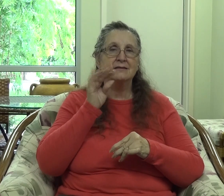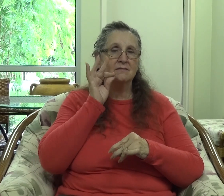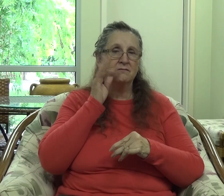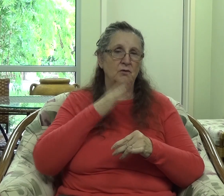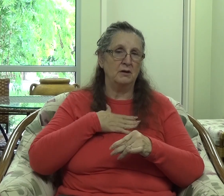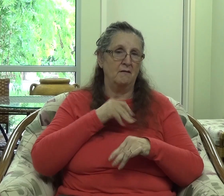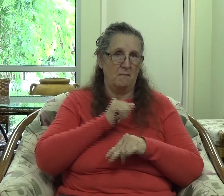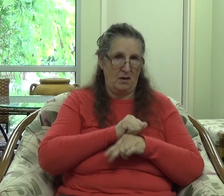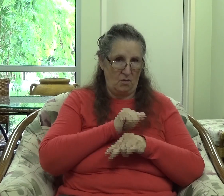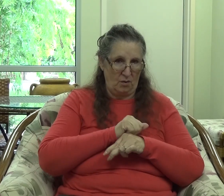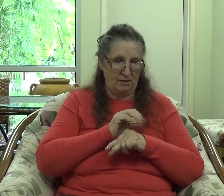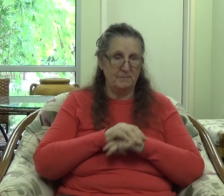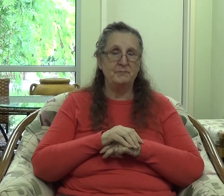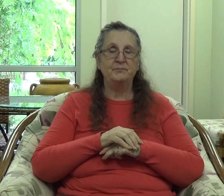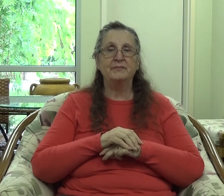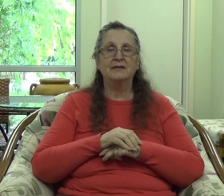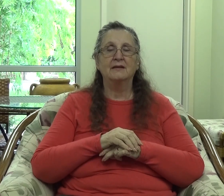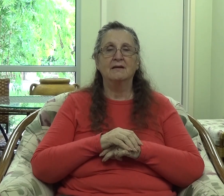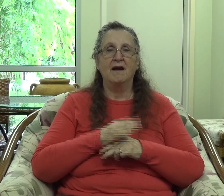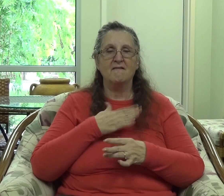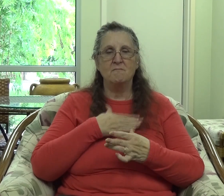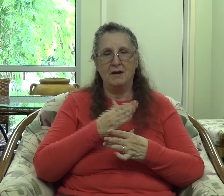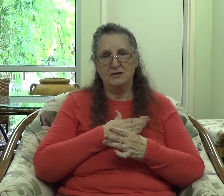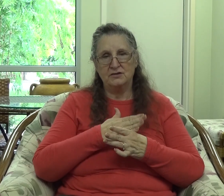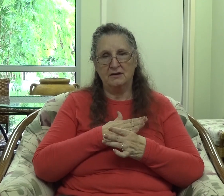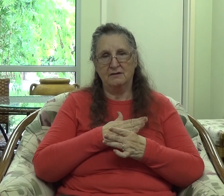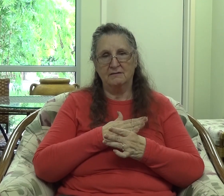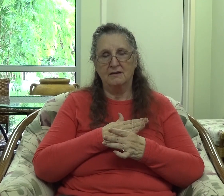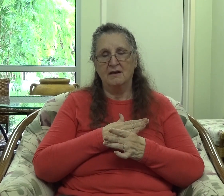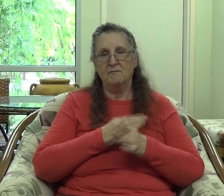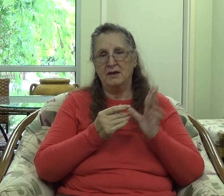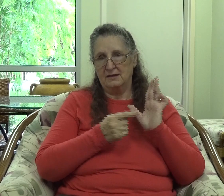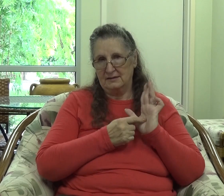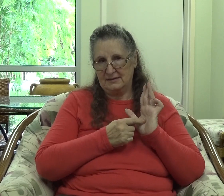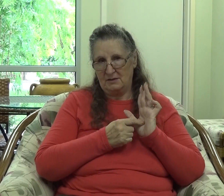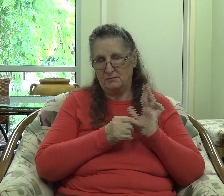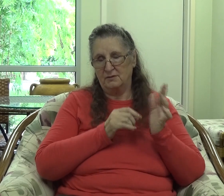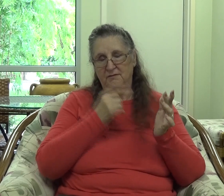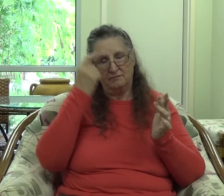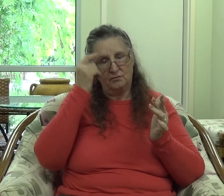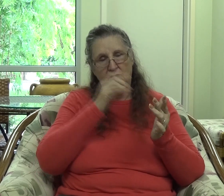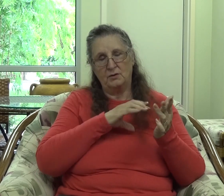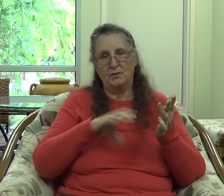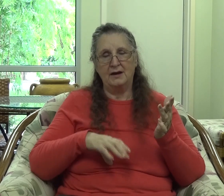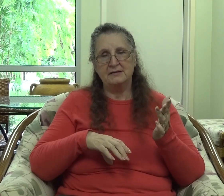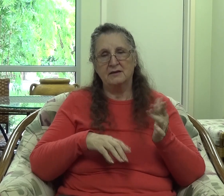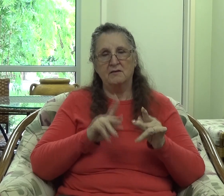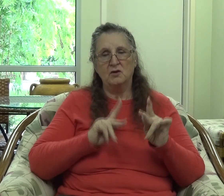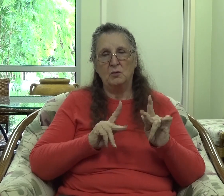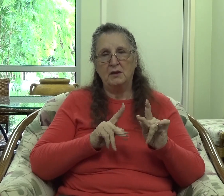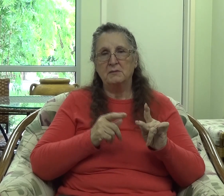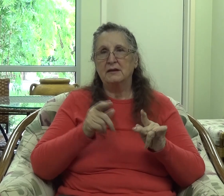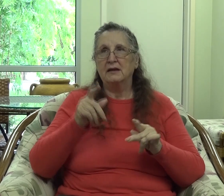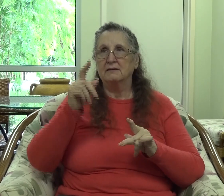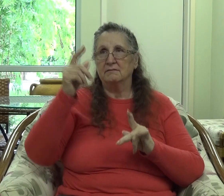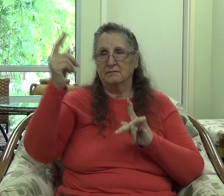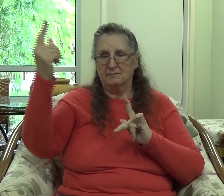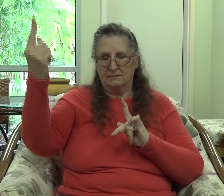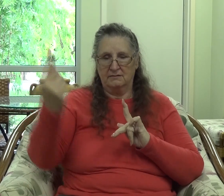and of being an example of Christ to those he has placed in my life. And it was Philippians